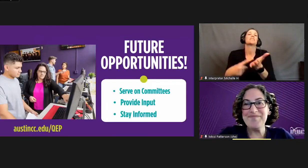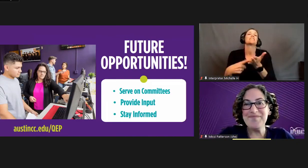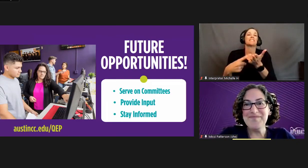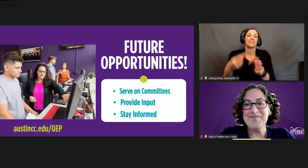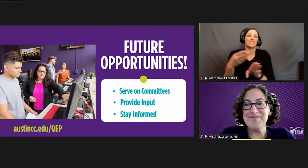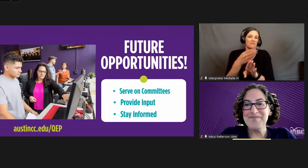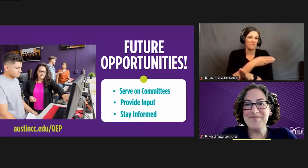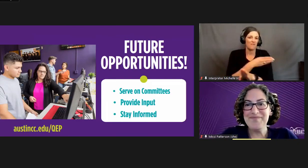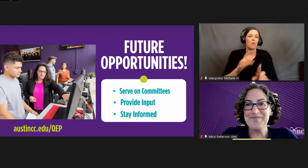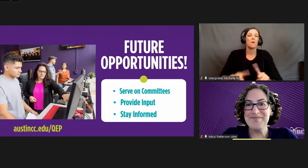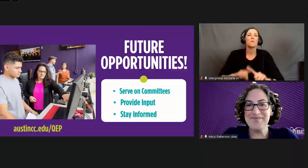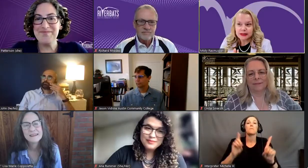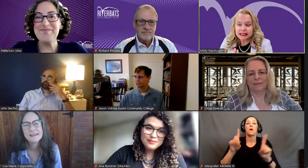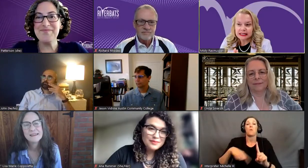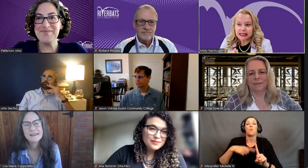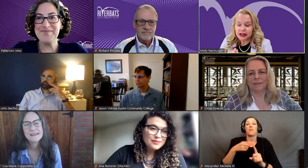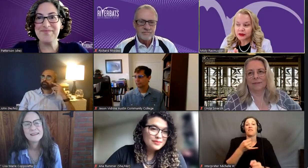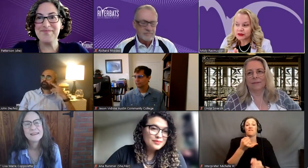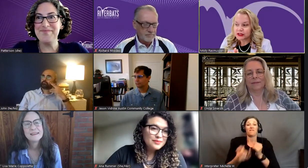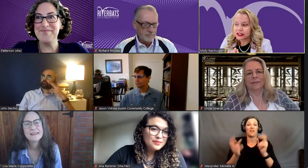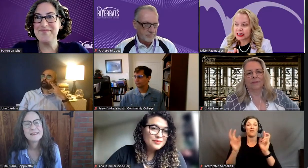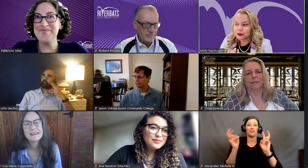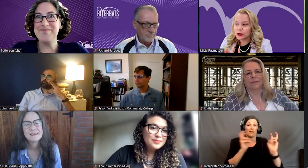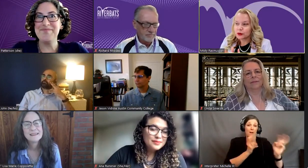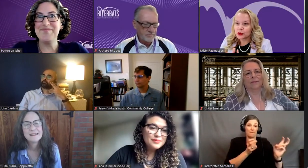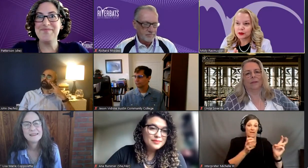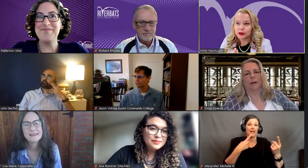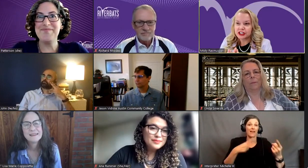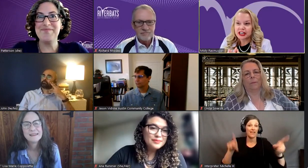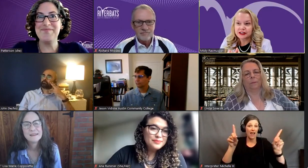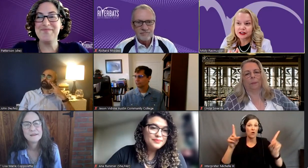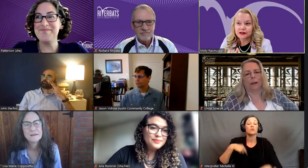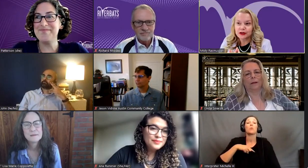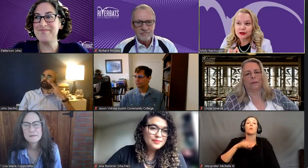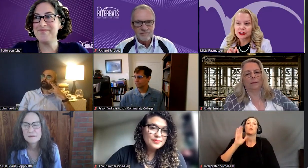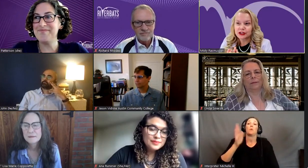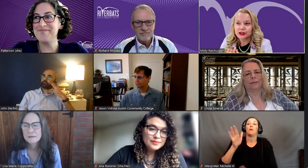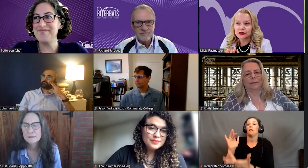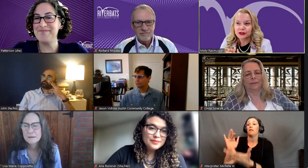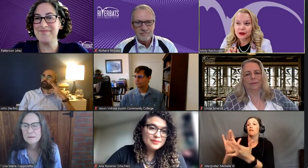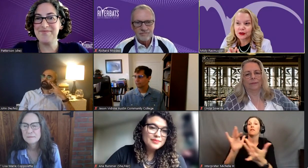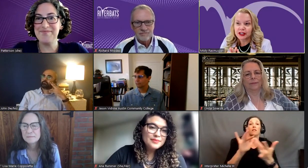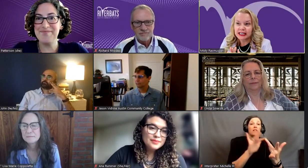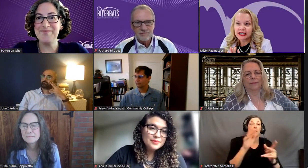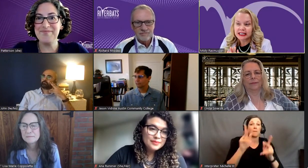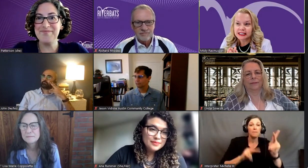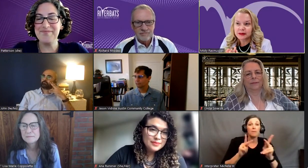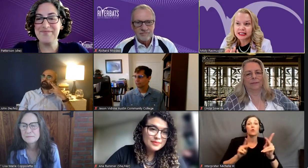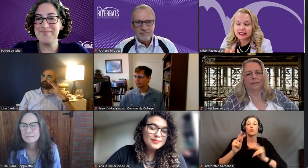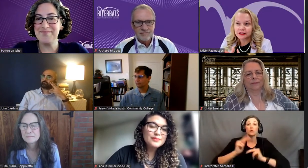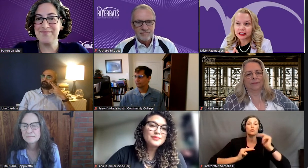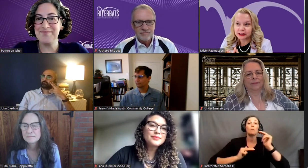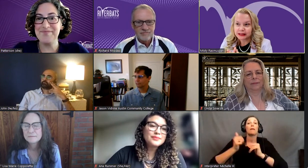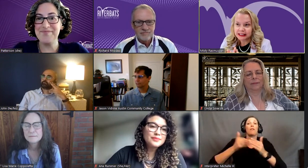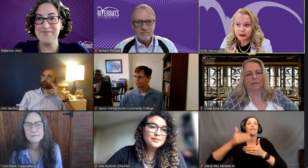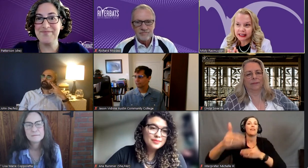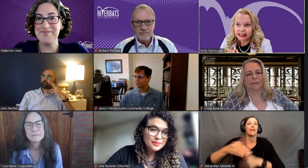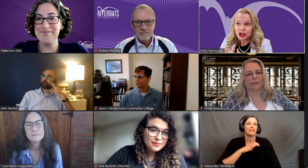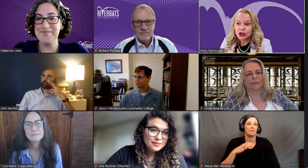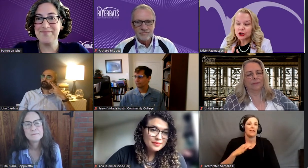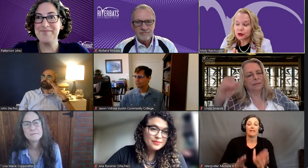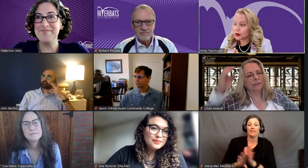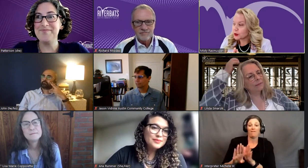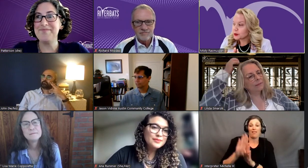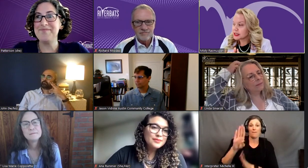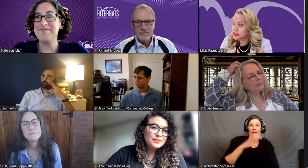but once that final topic is announced, we will be reaching out to folks to fill the next committee, the development committee,